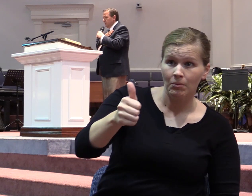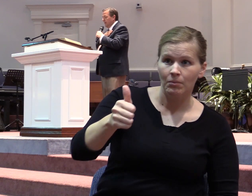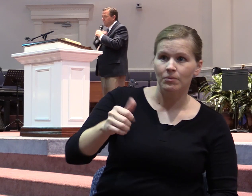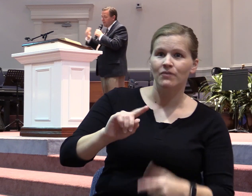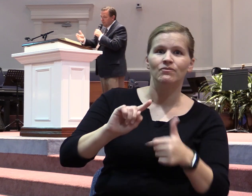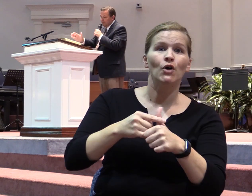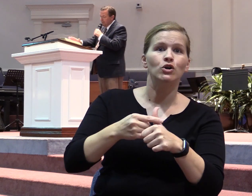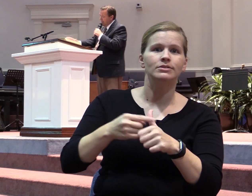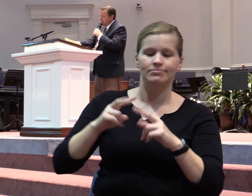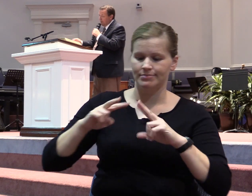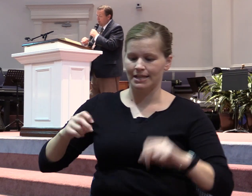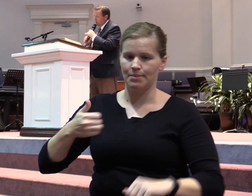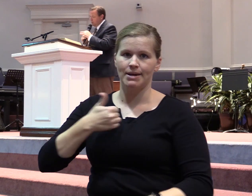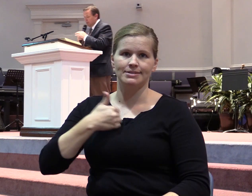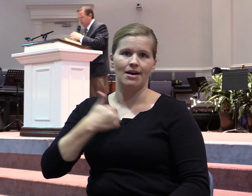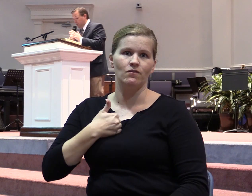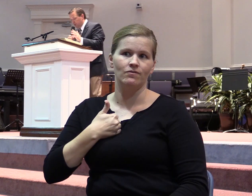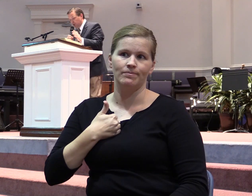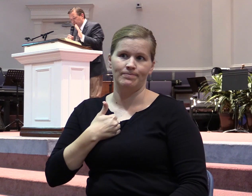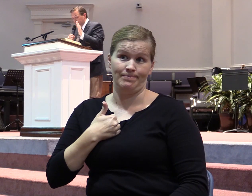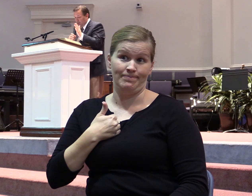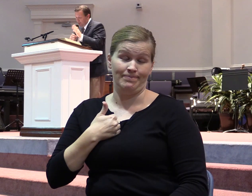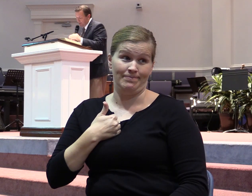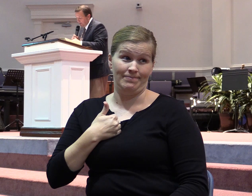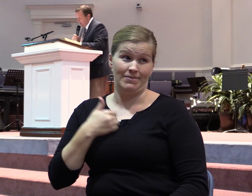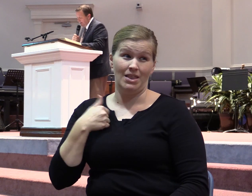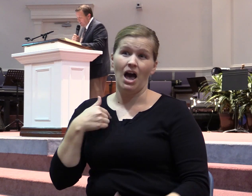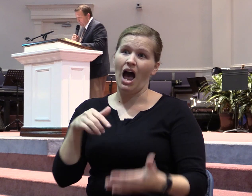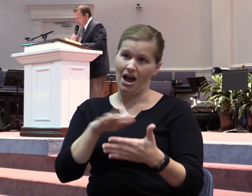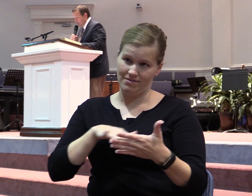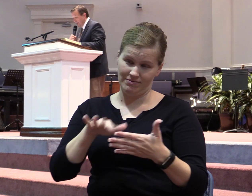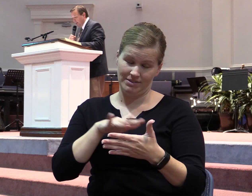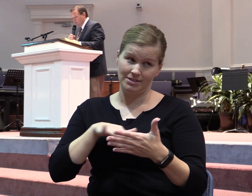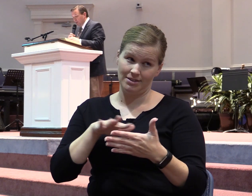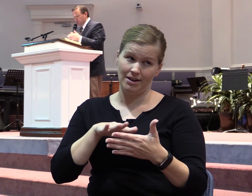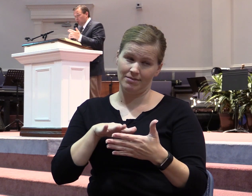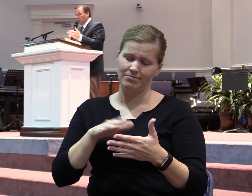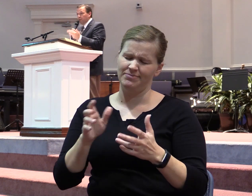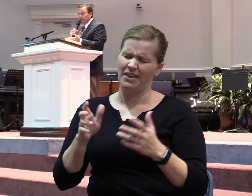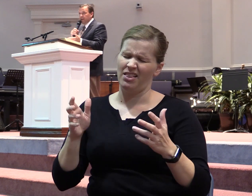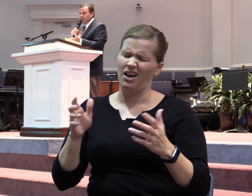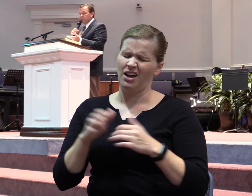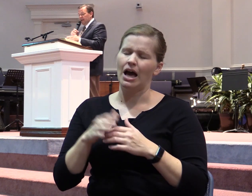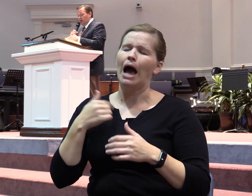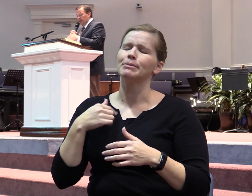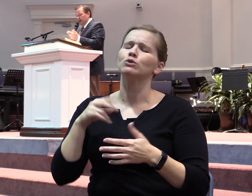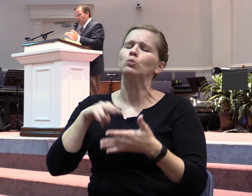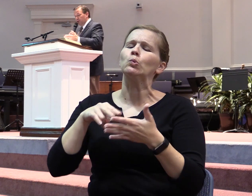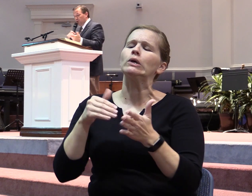I've done this many times throughout our little study here on the book of James. I'll continue tonight. I hope it's okay. But I'm just going to reread it to you now out of the New